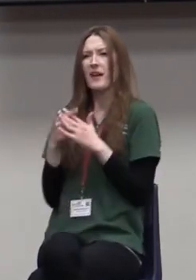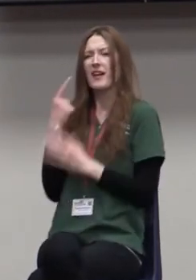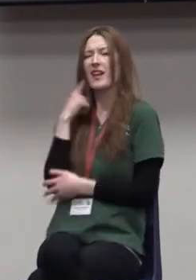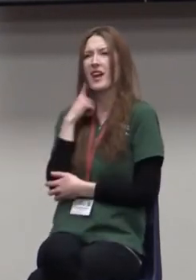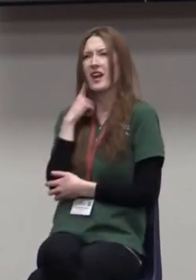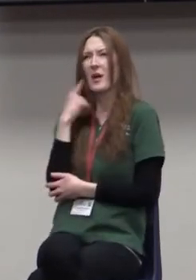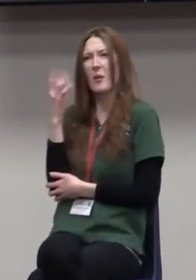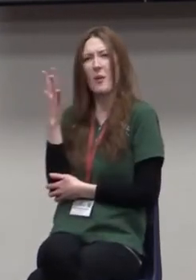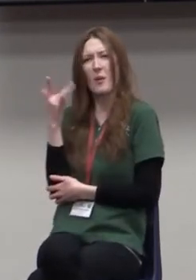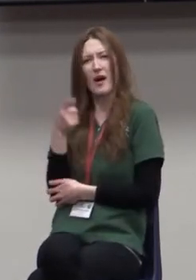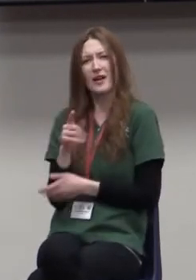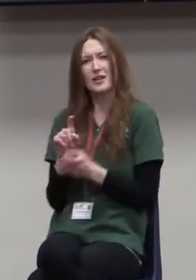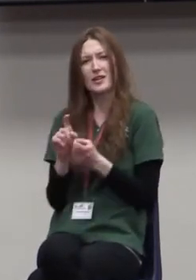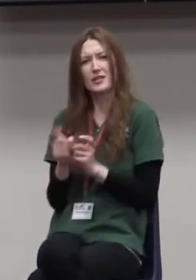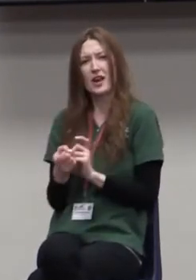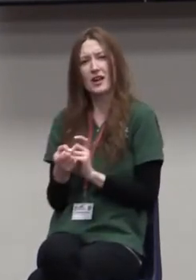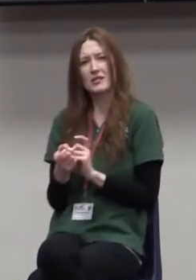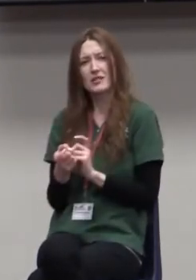why did he change?